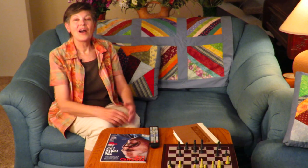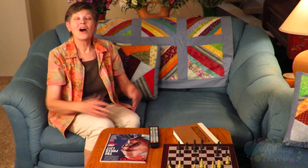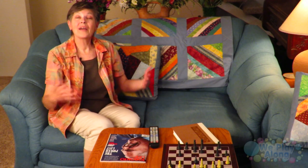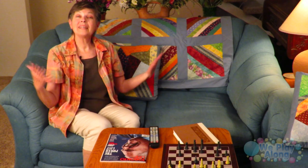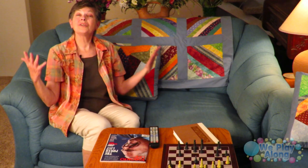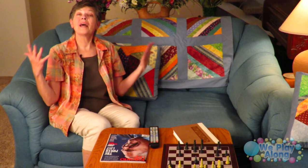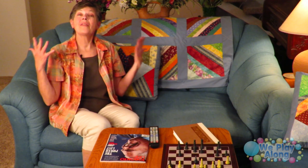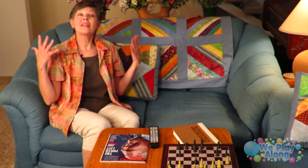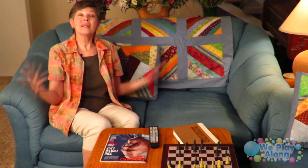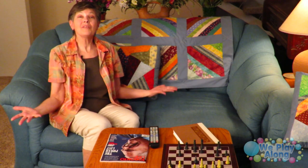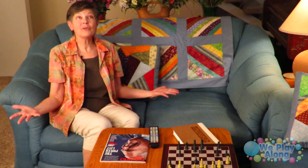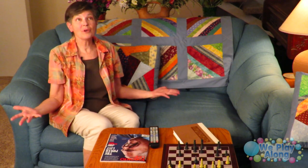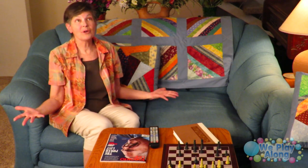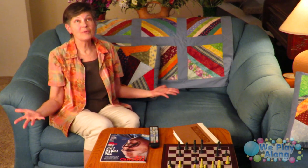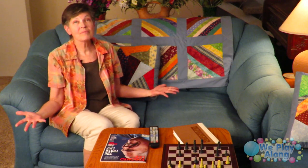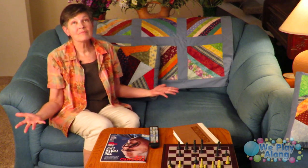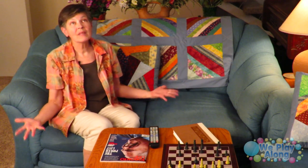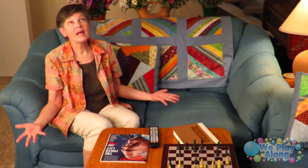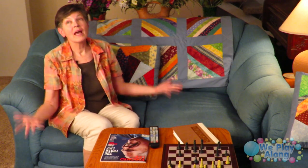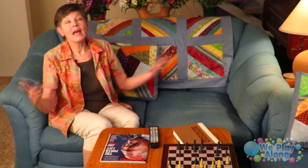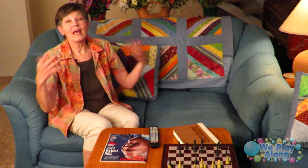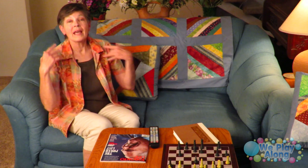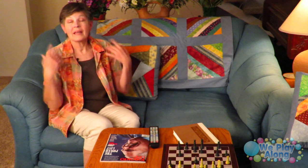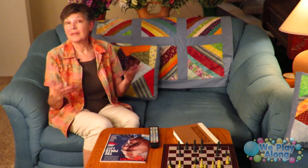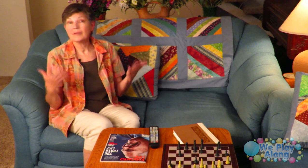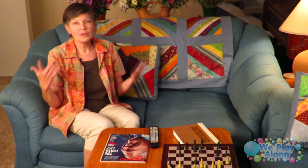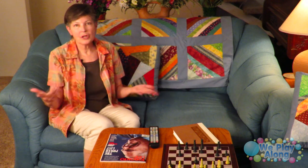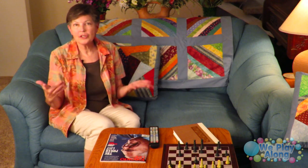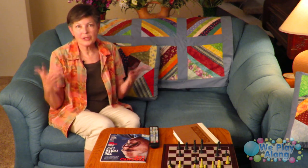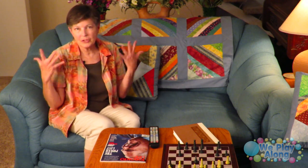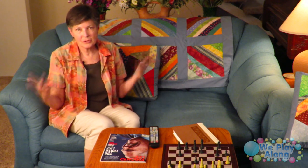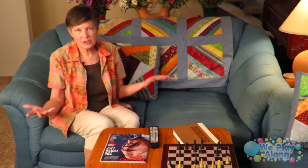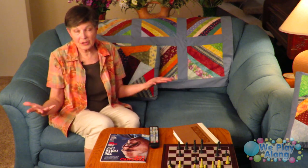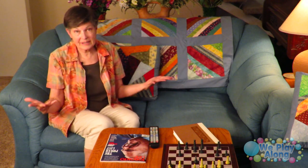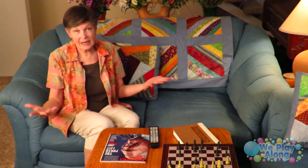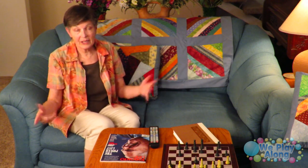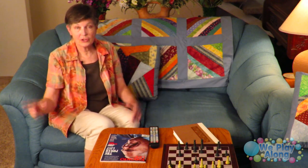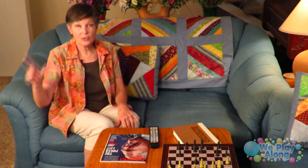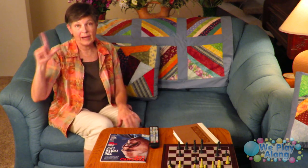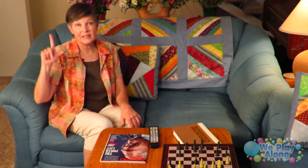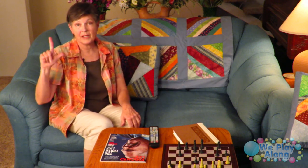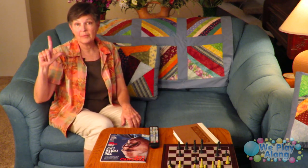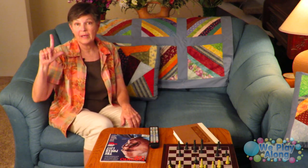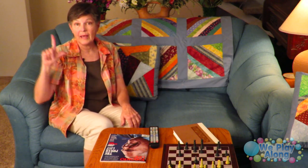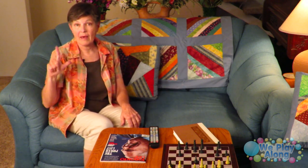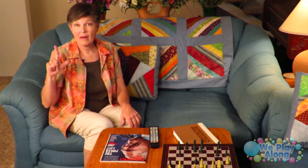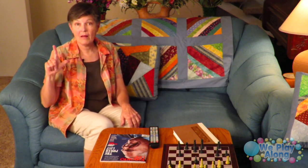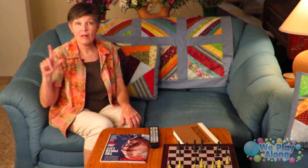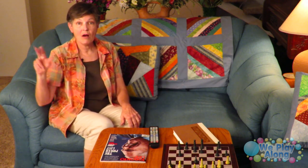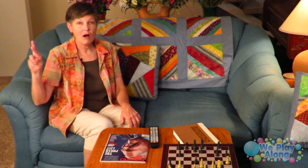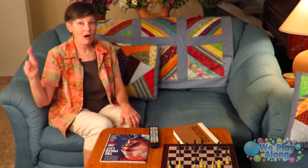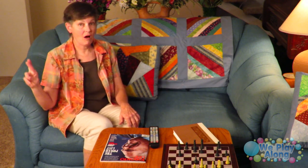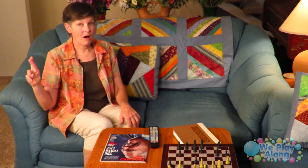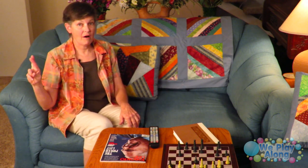okay so now the living room it you can do it too so you can sign it two ways it can be L R